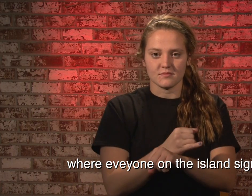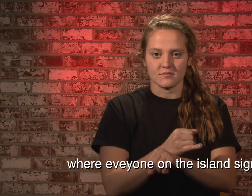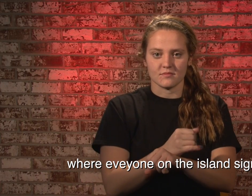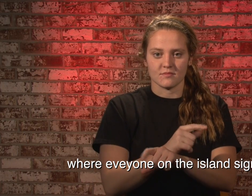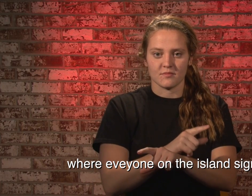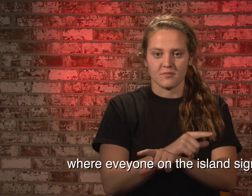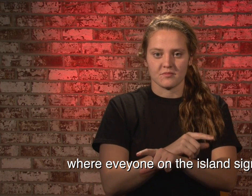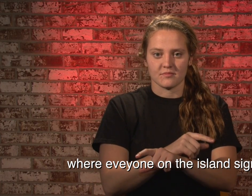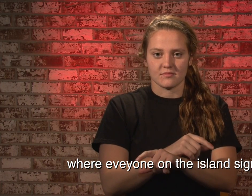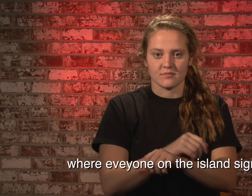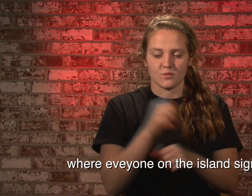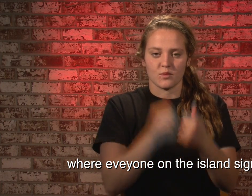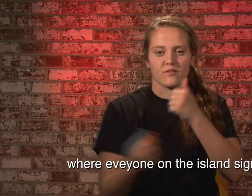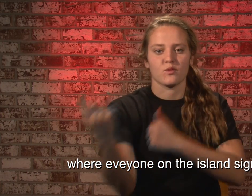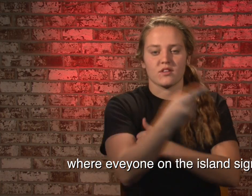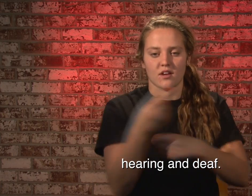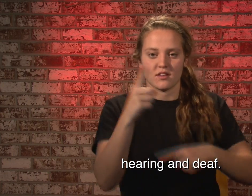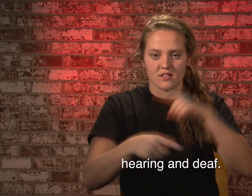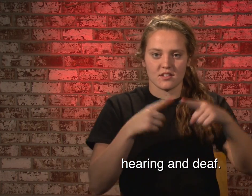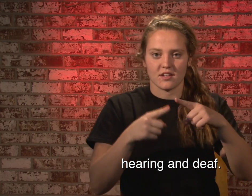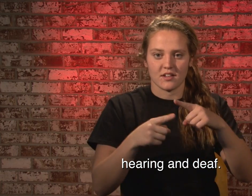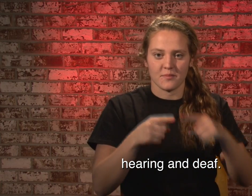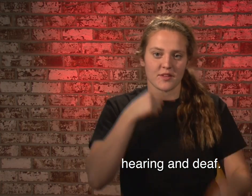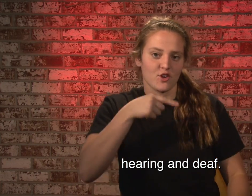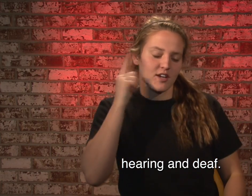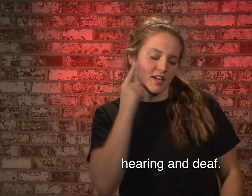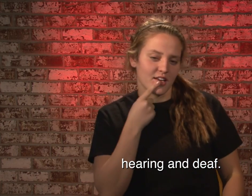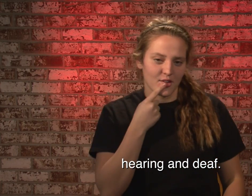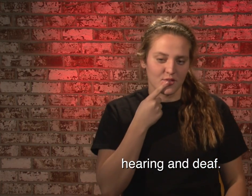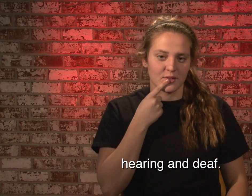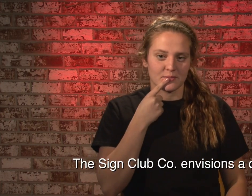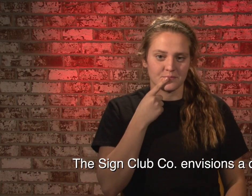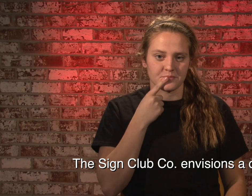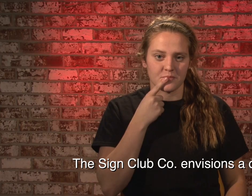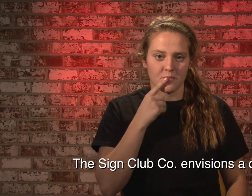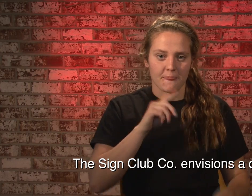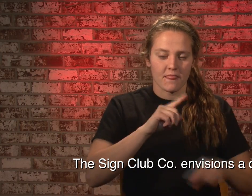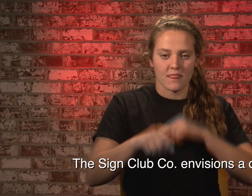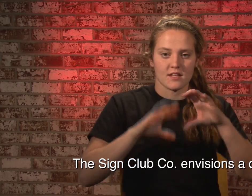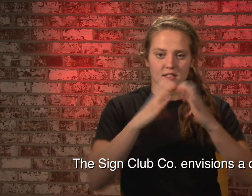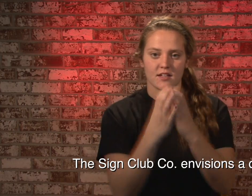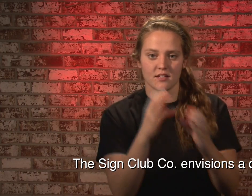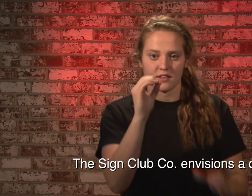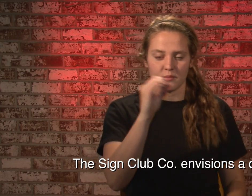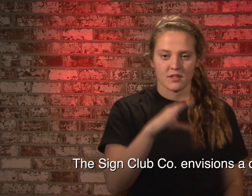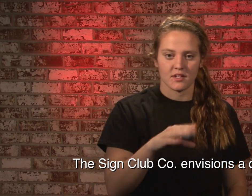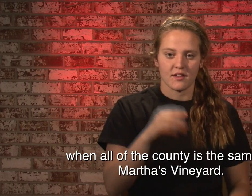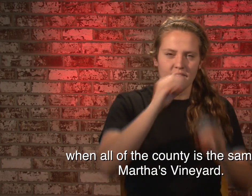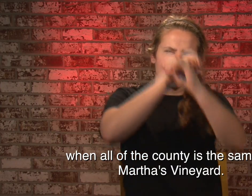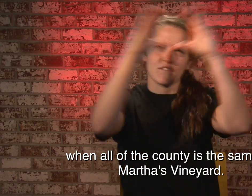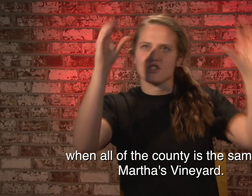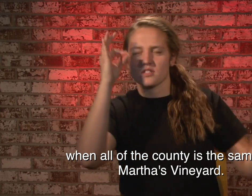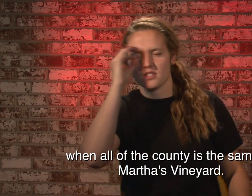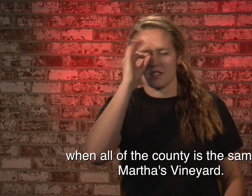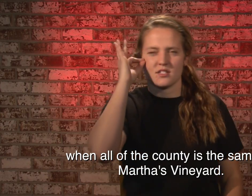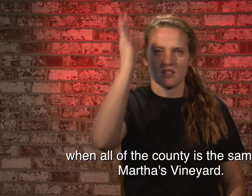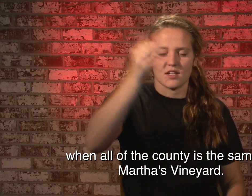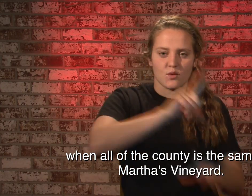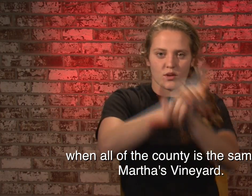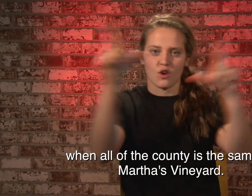on the island signed, hearing, and deaf. The Sign Club Company envisions a day when all of the county is the same